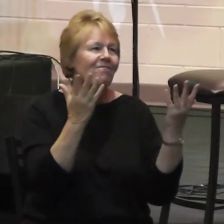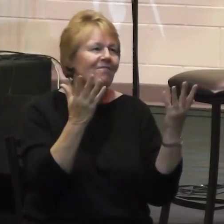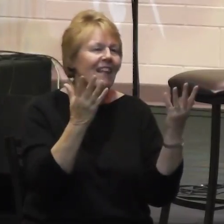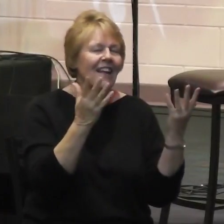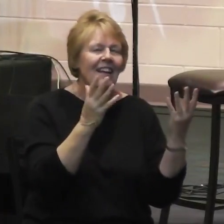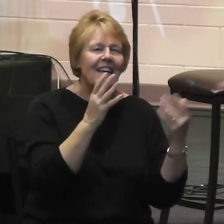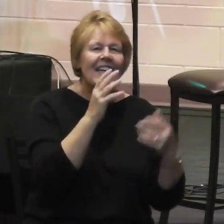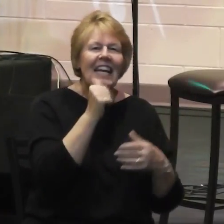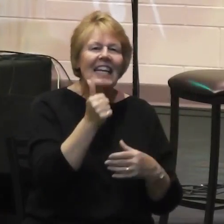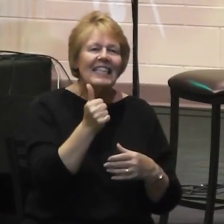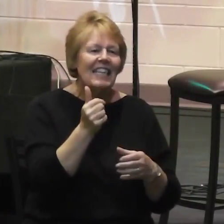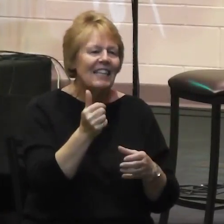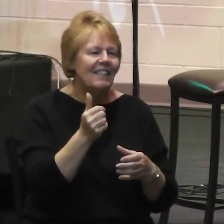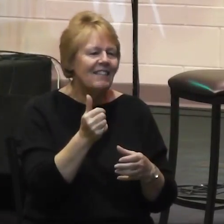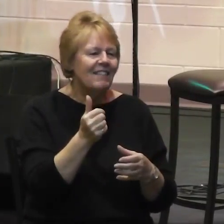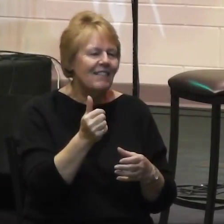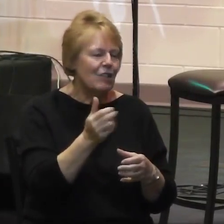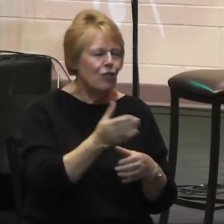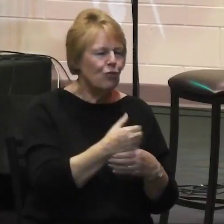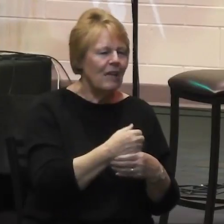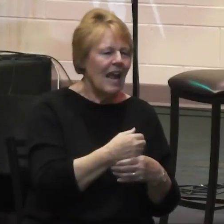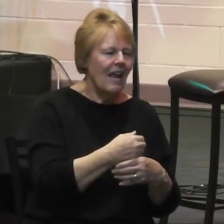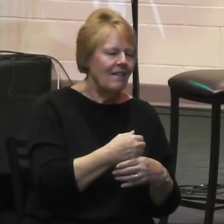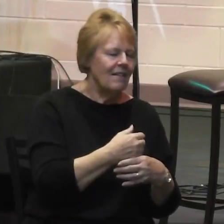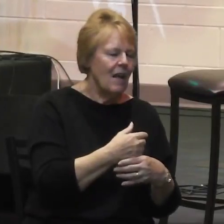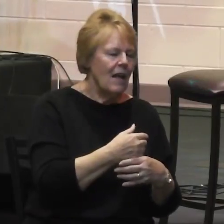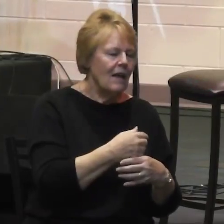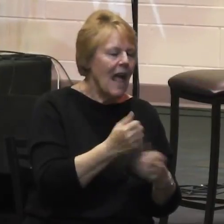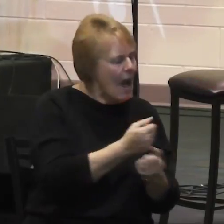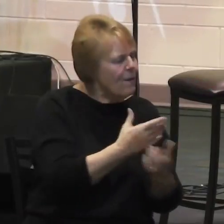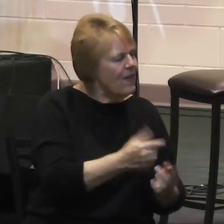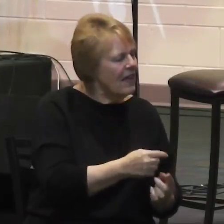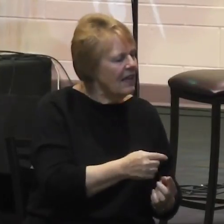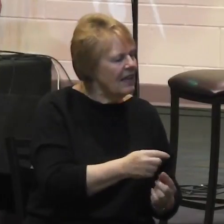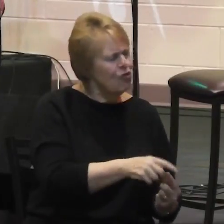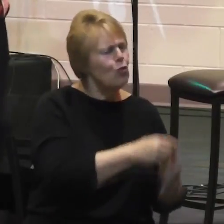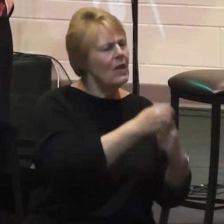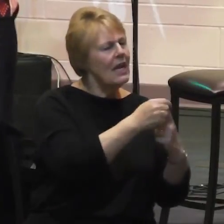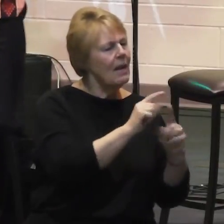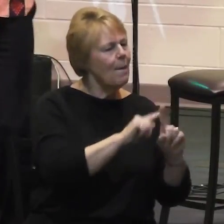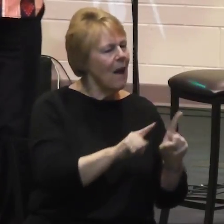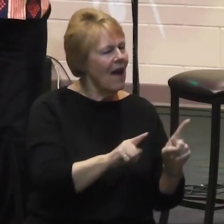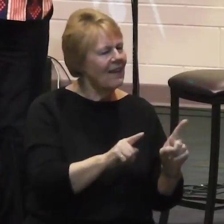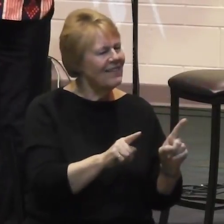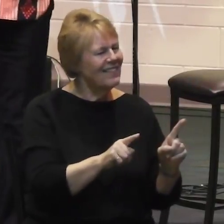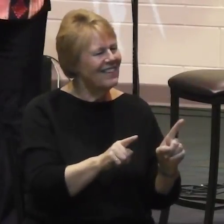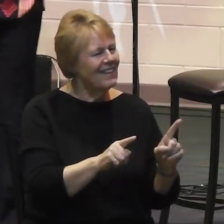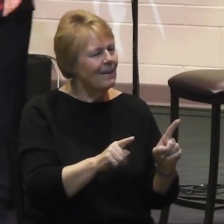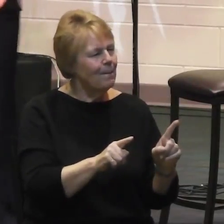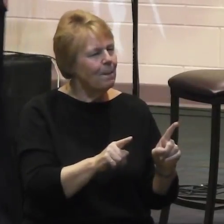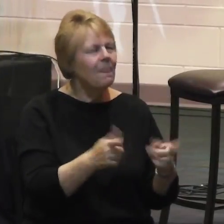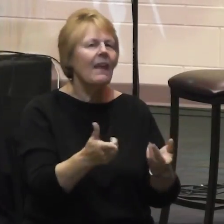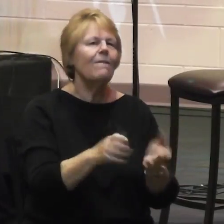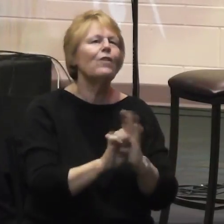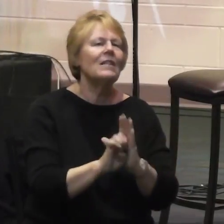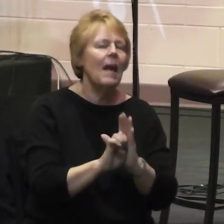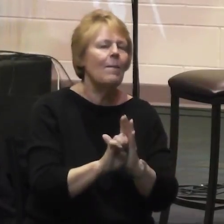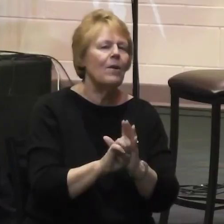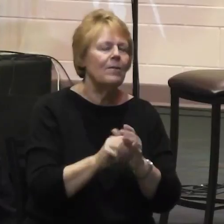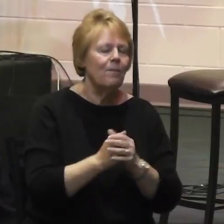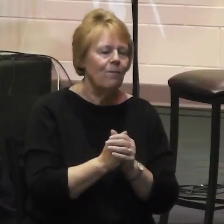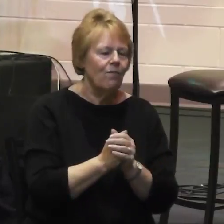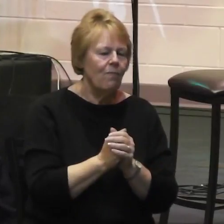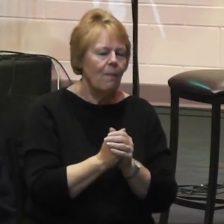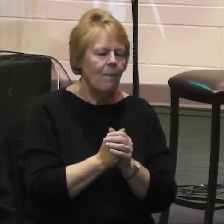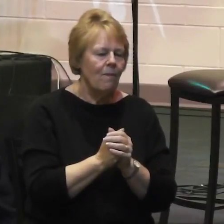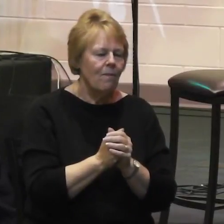one of everything. I mean everything is unique but you would find like for instance we